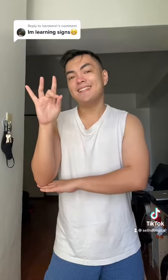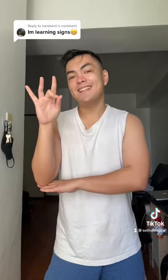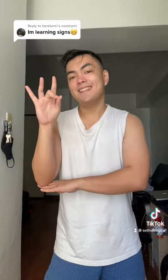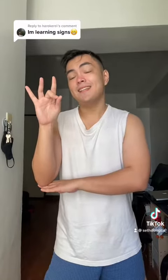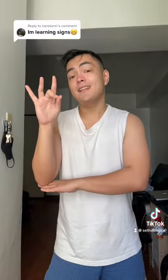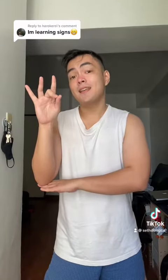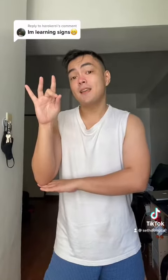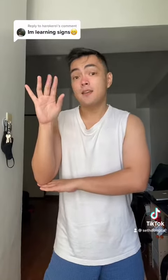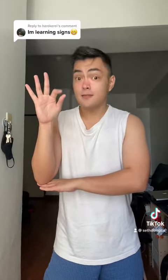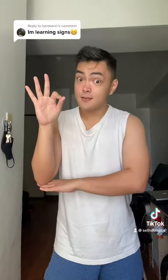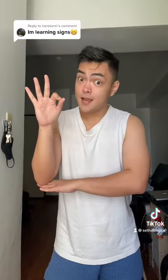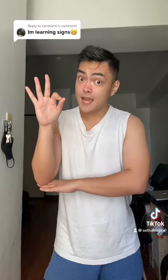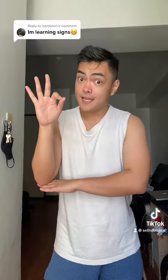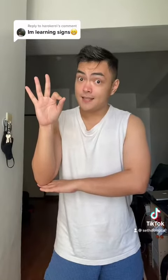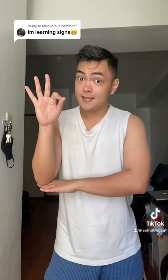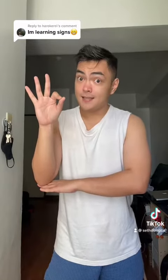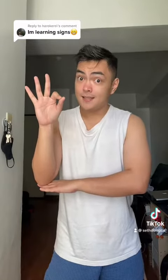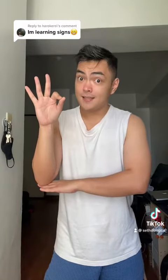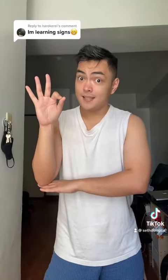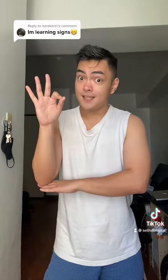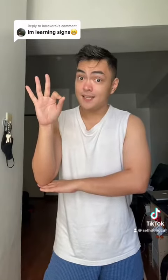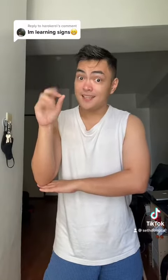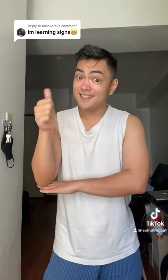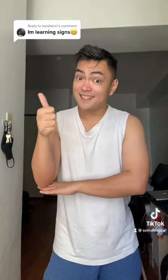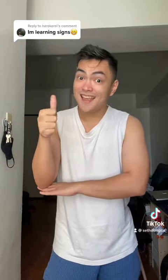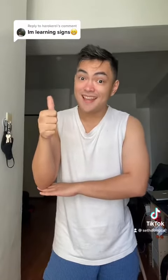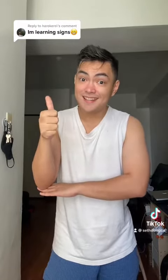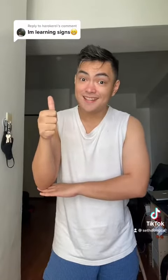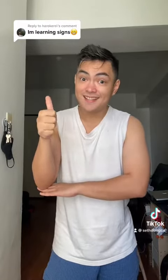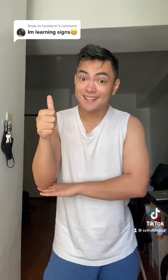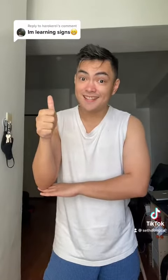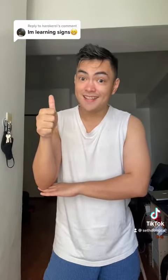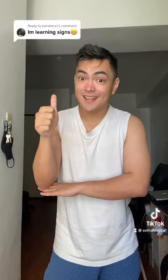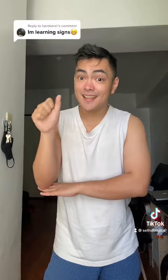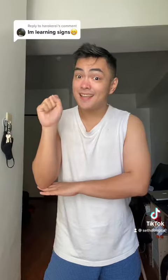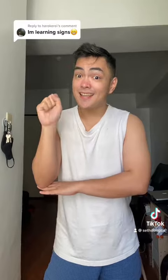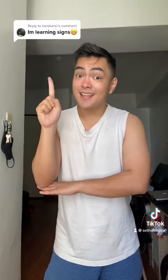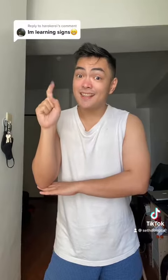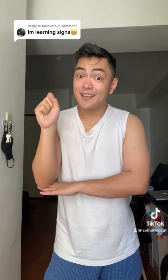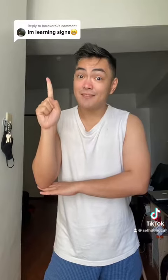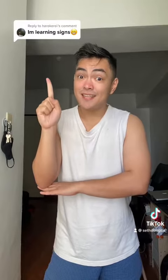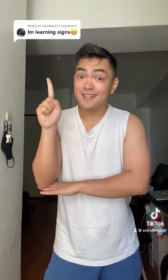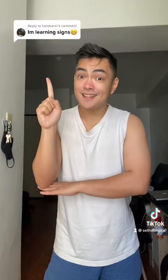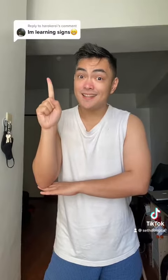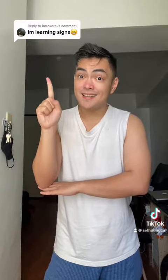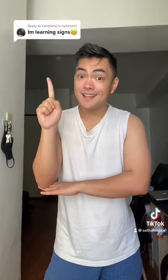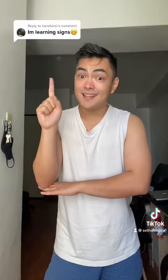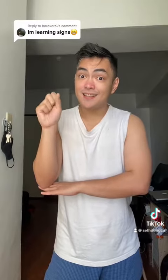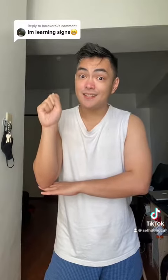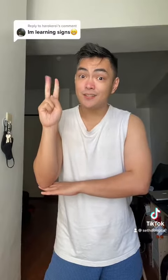9, 10, 11, 12,